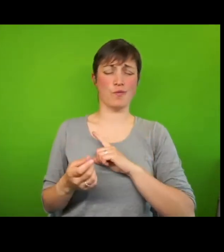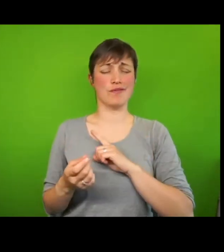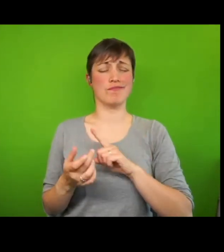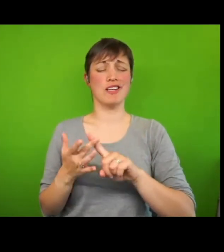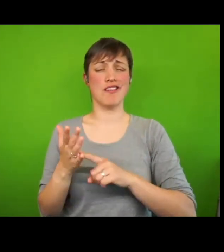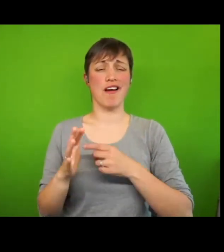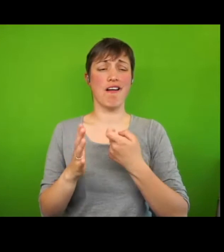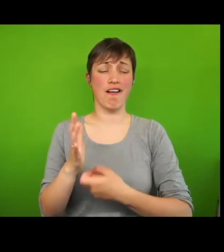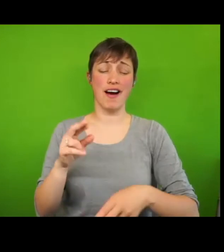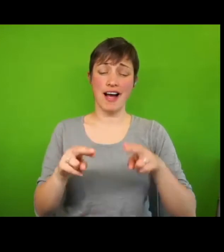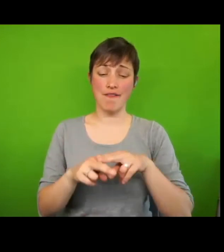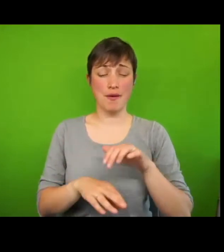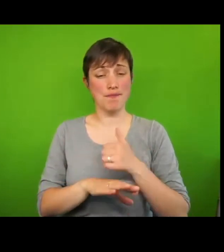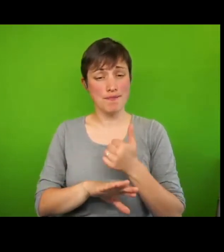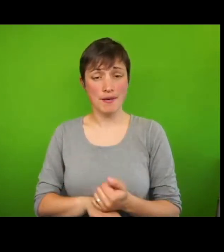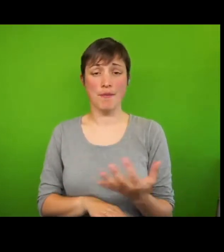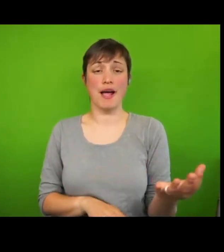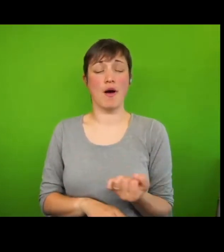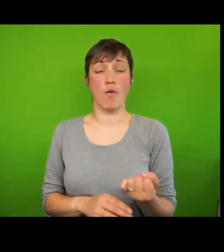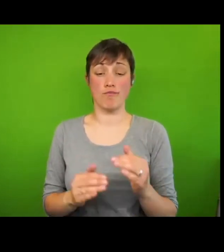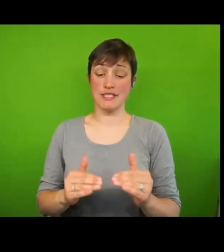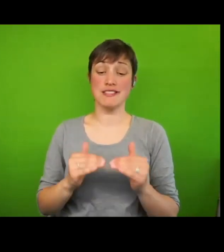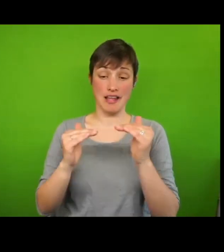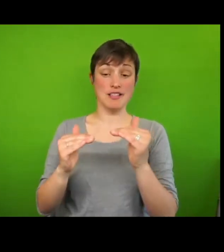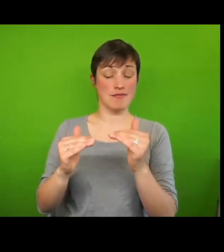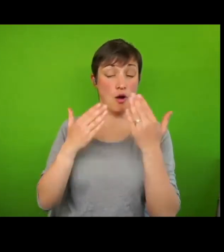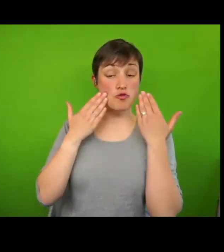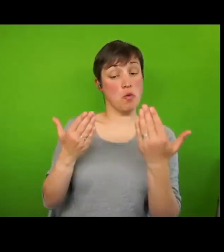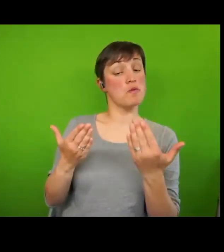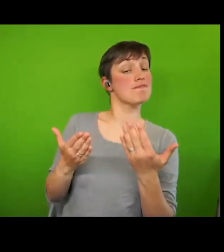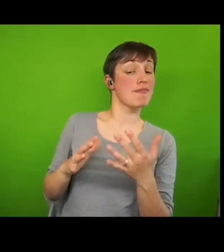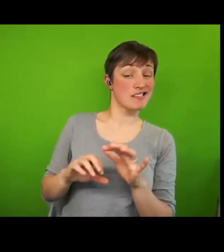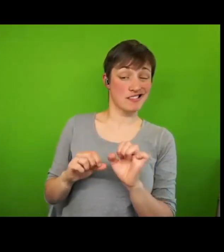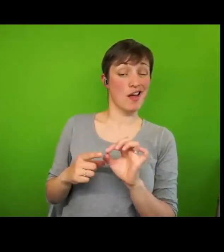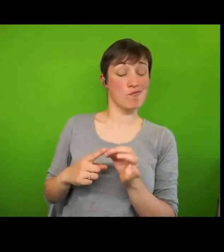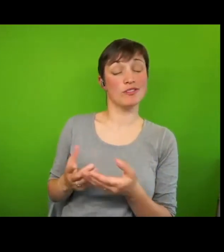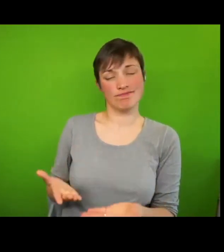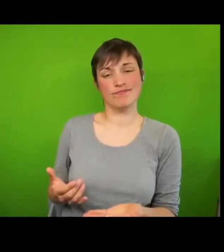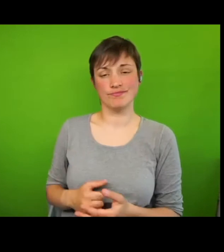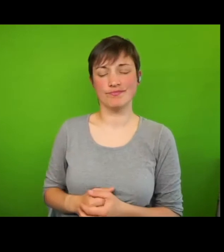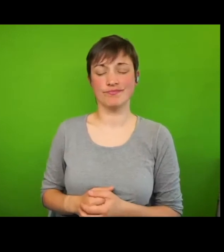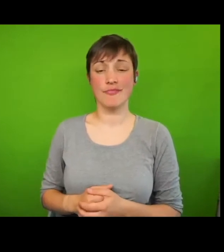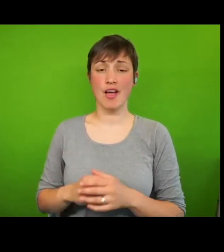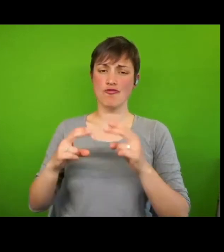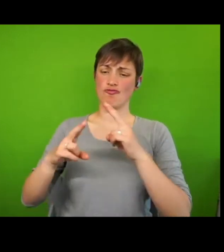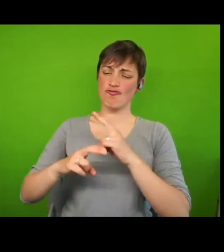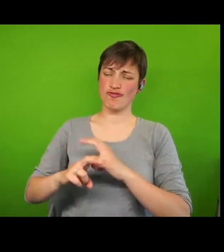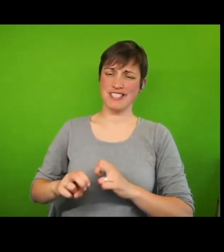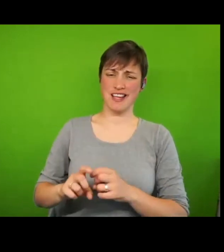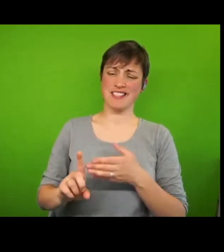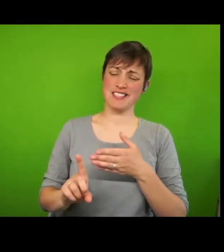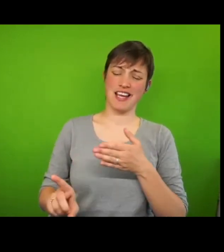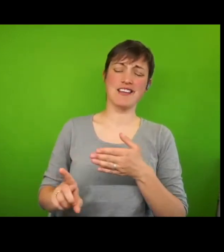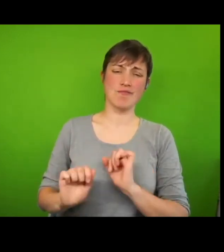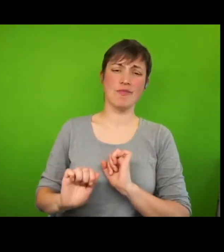derived from discussions with members of the public, does provide a pointer. Their research indicated that members of the general public